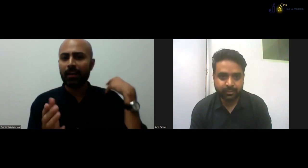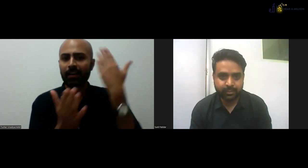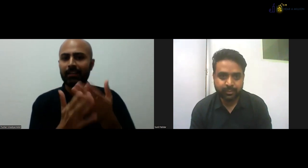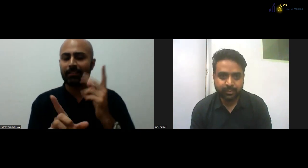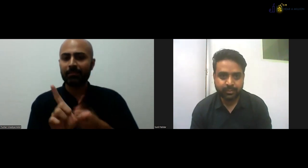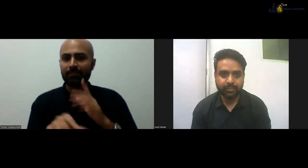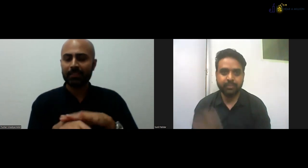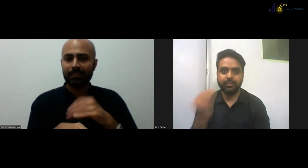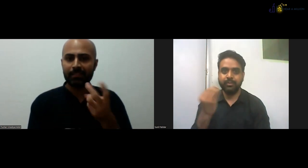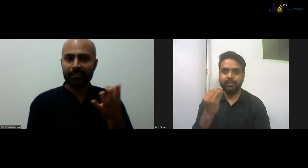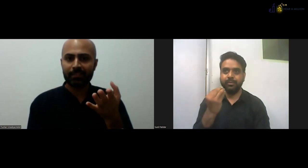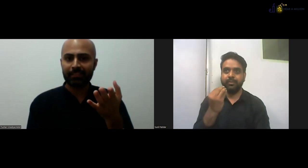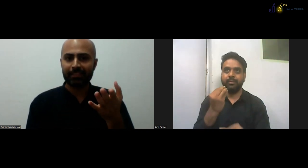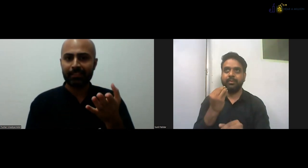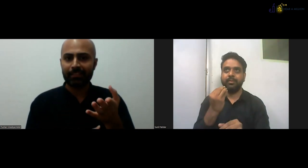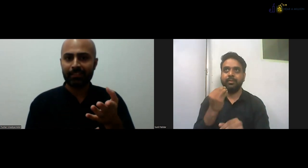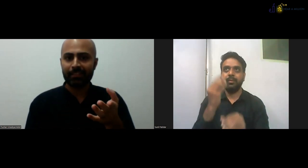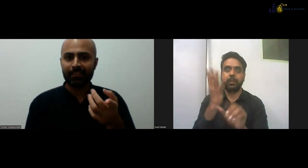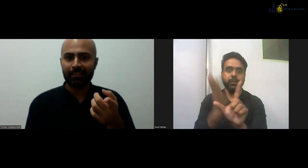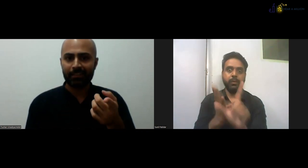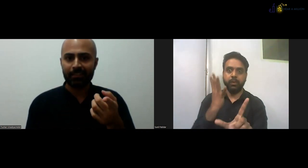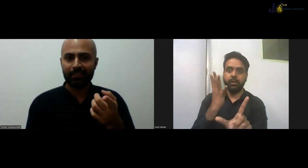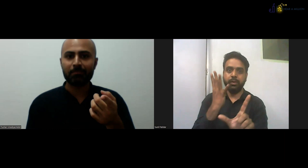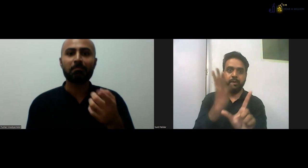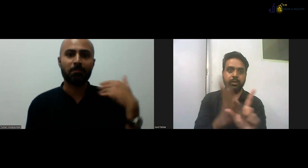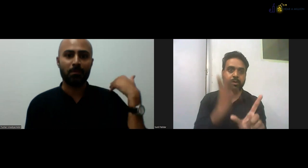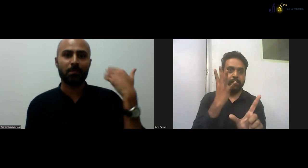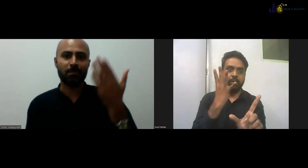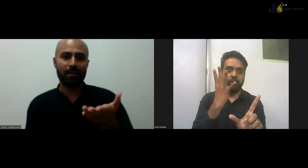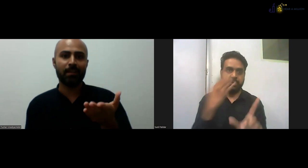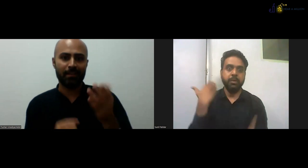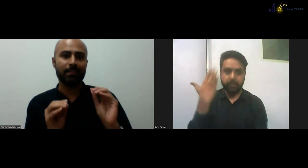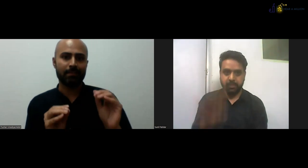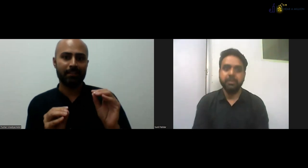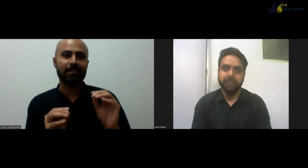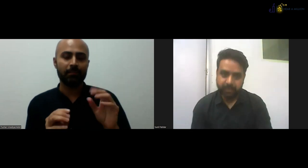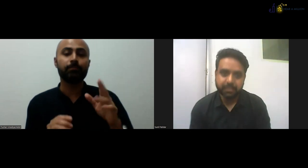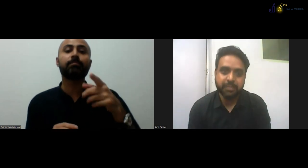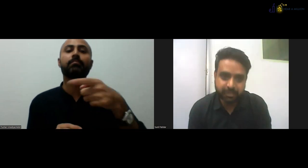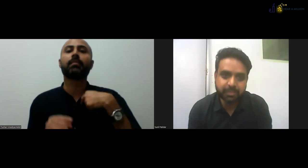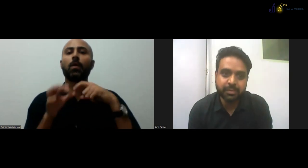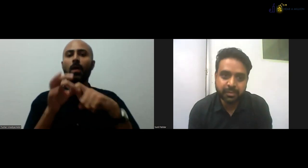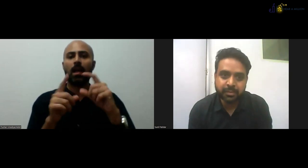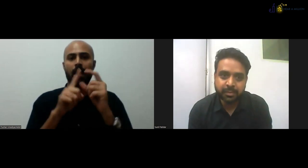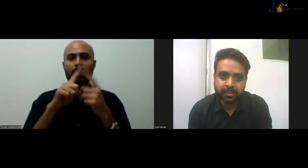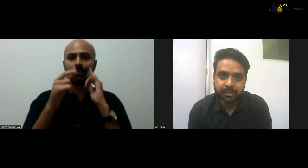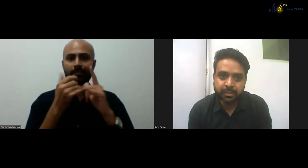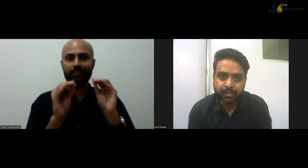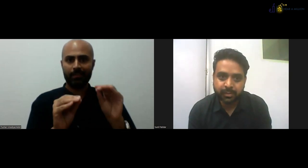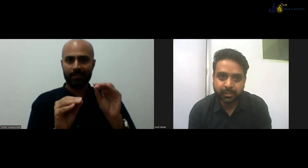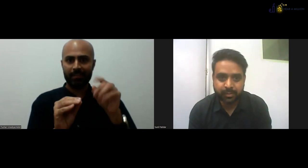DTISL course. So how many experience you have? I think it's almost been four. Four? Four years since.